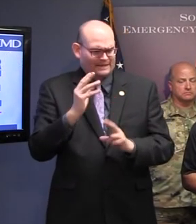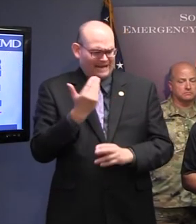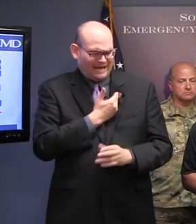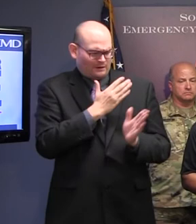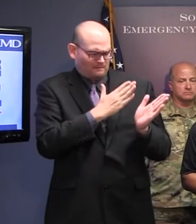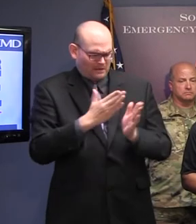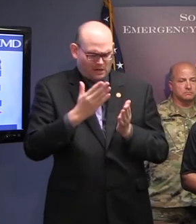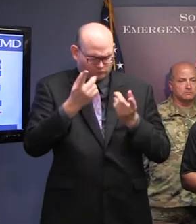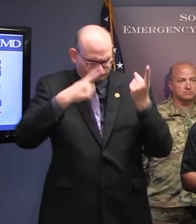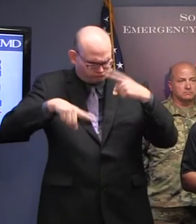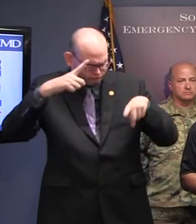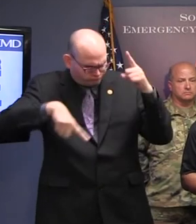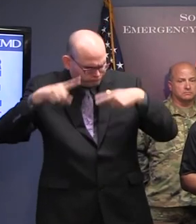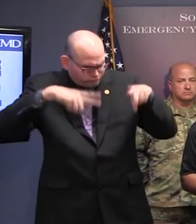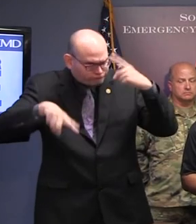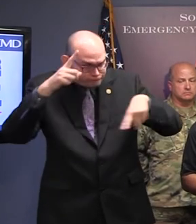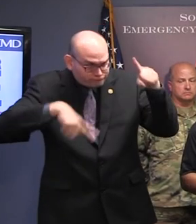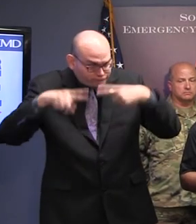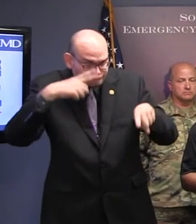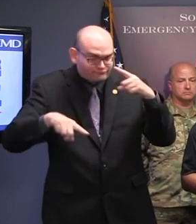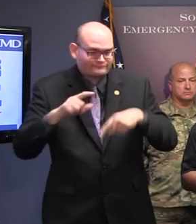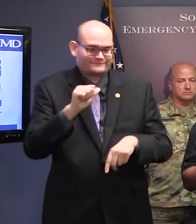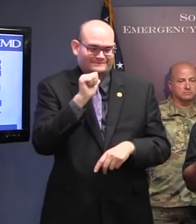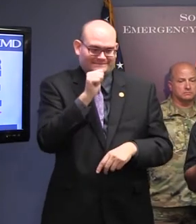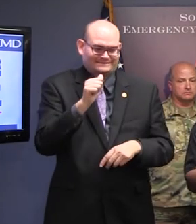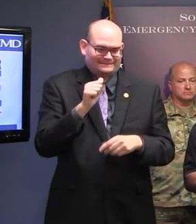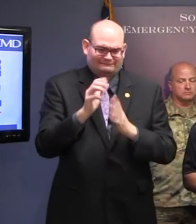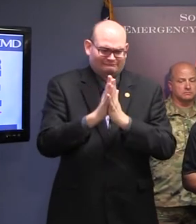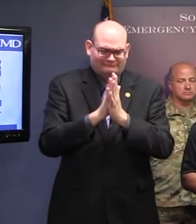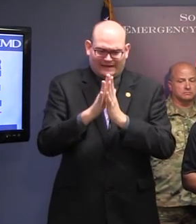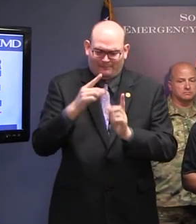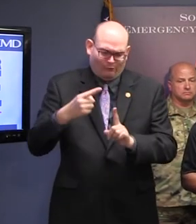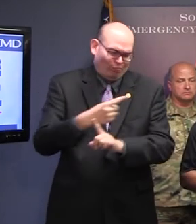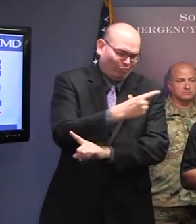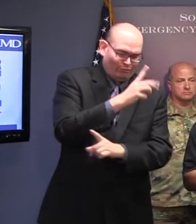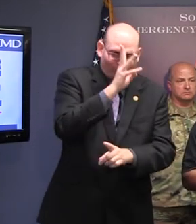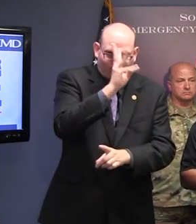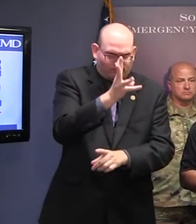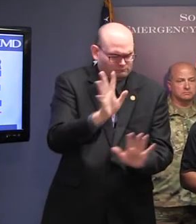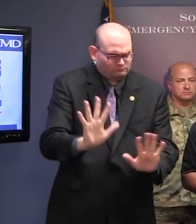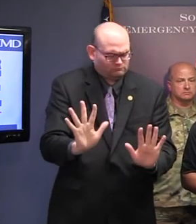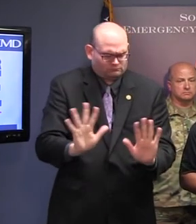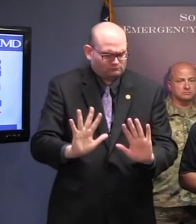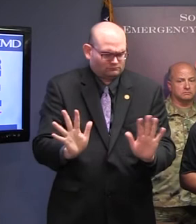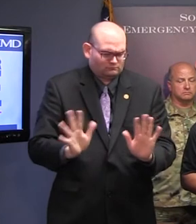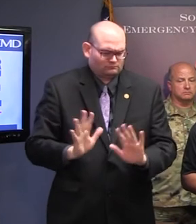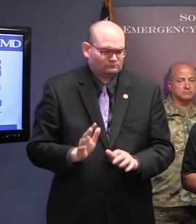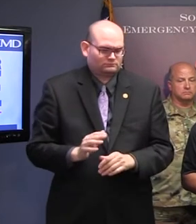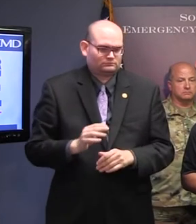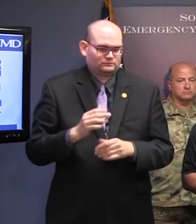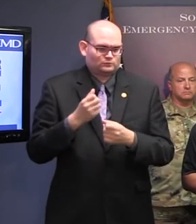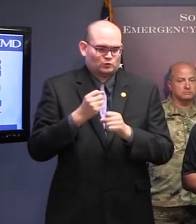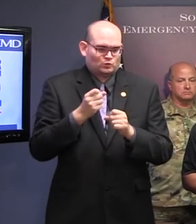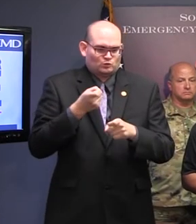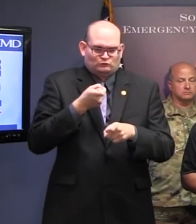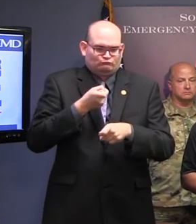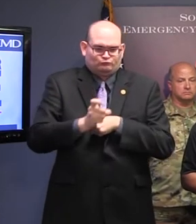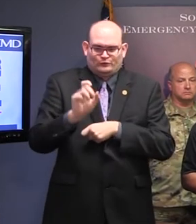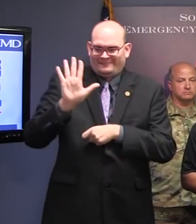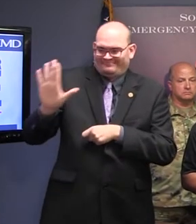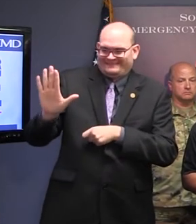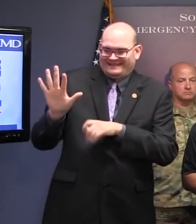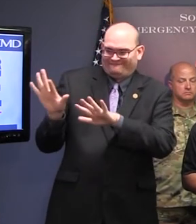send traffic south on I-95. We do not like to interfere with their evacuation efforts. And we ask them to